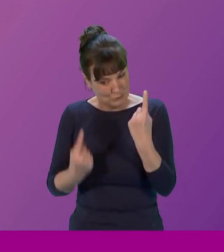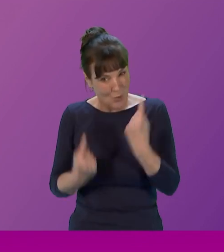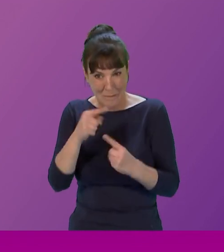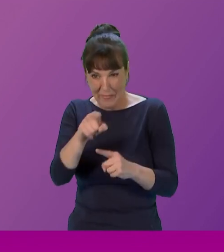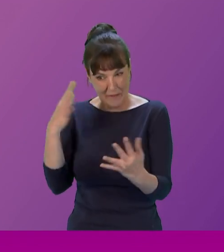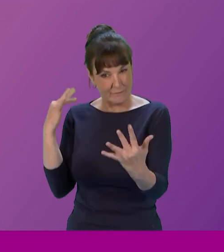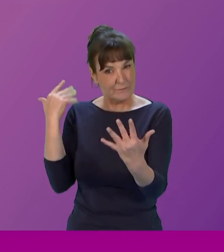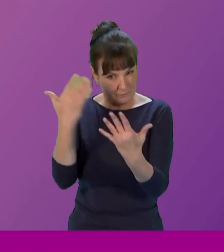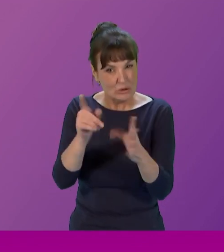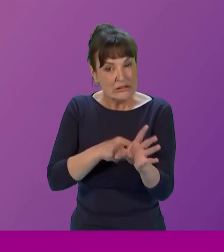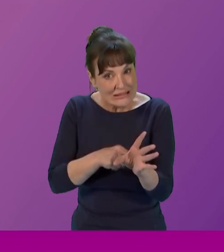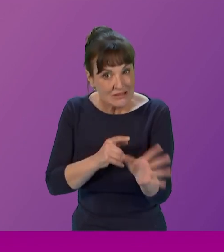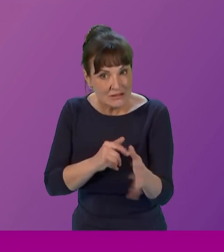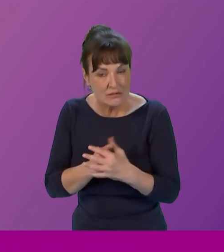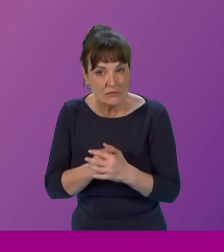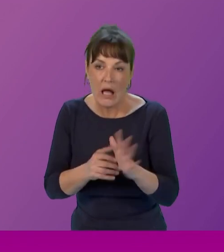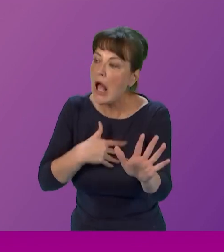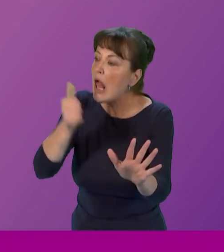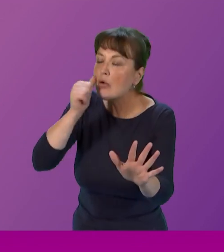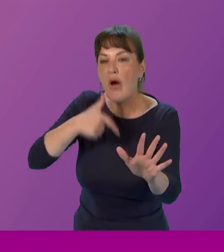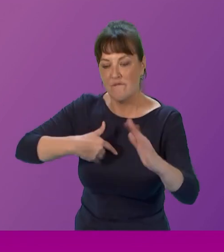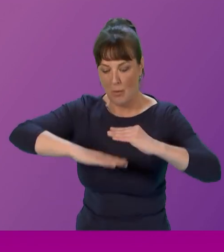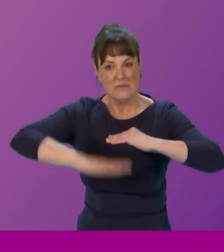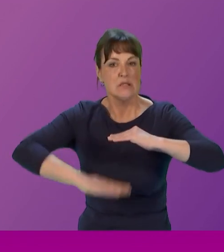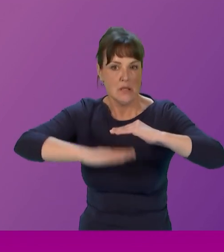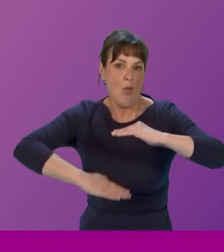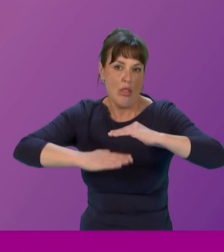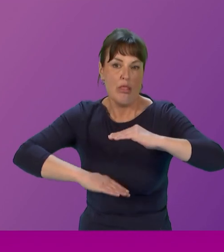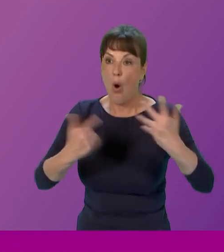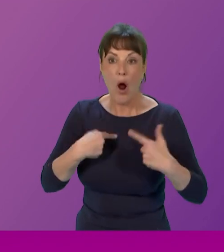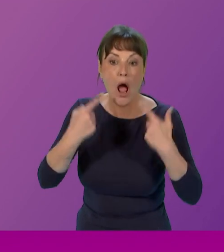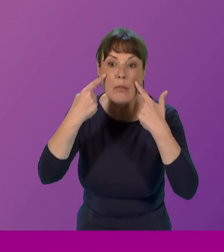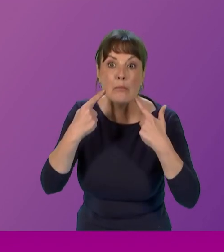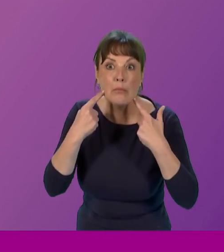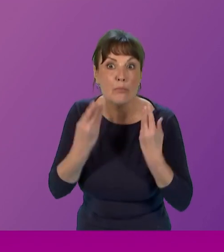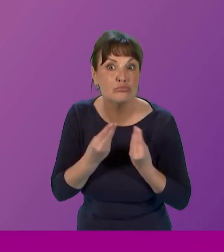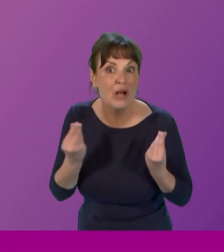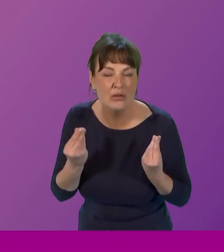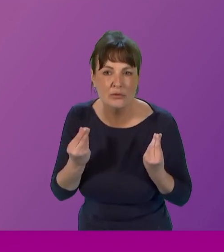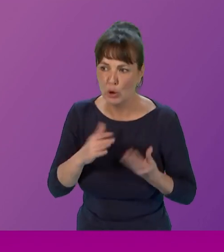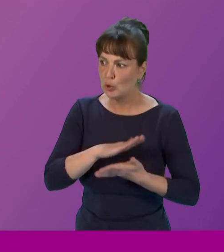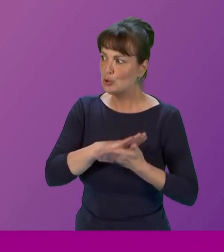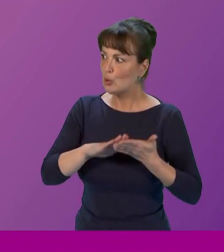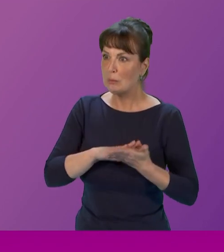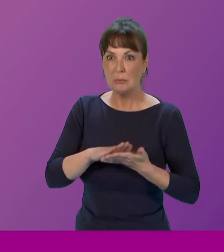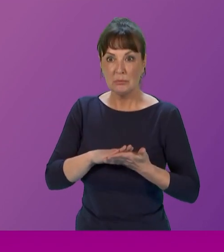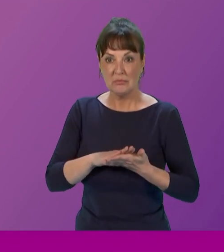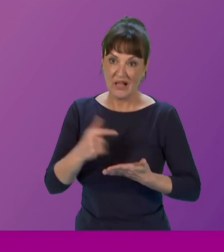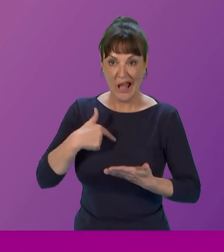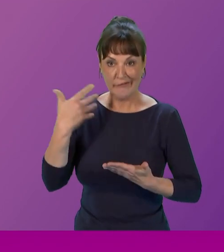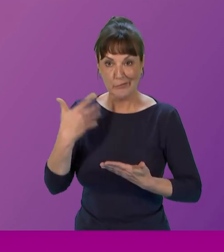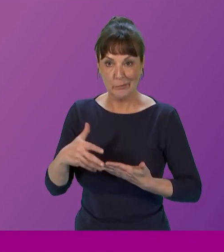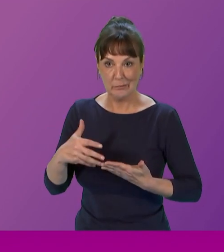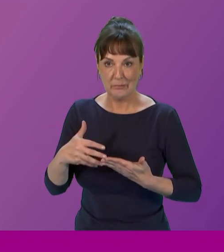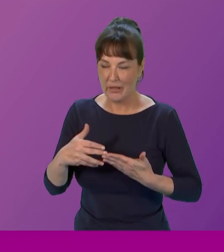and just because i'm from the global south or that i am brown doesn't mean that i have made significant headway